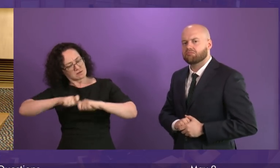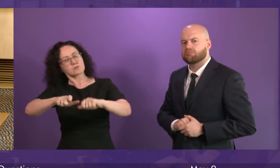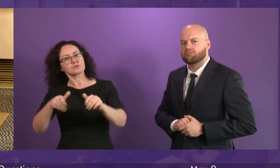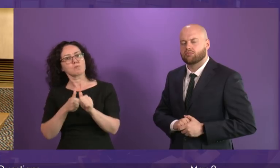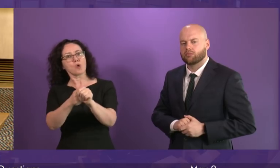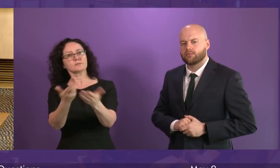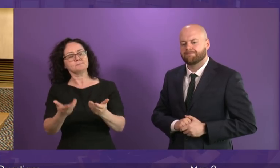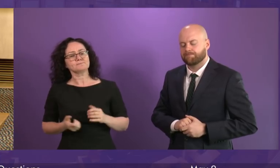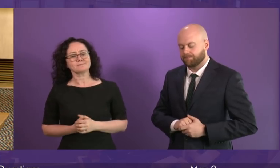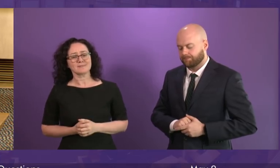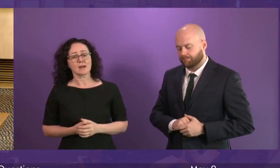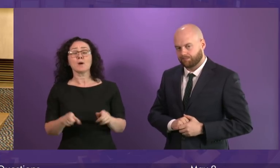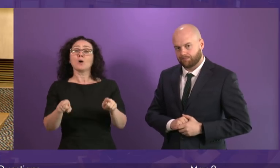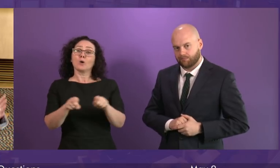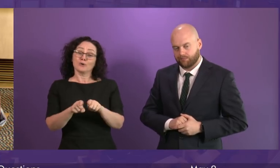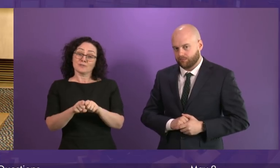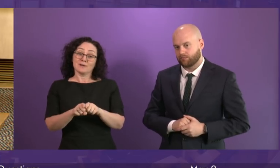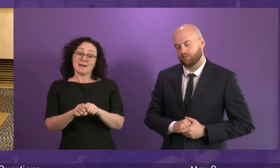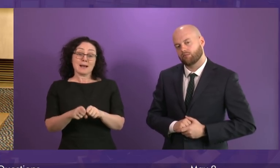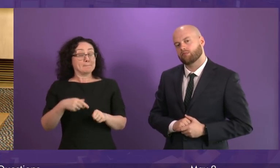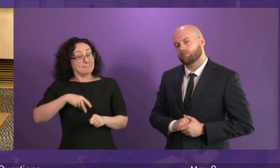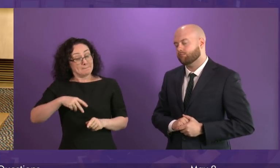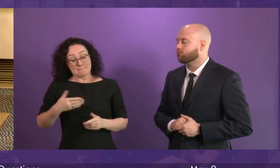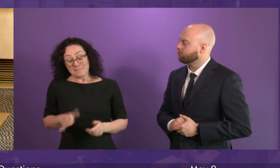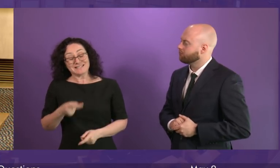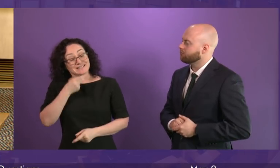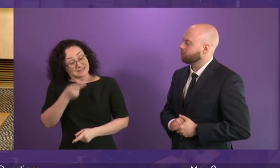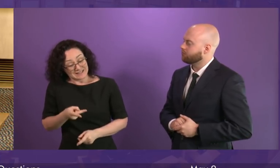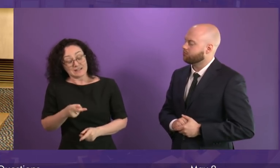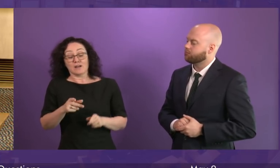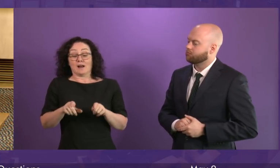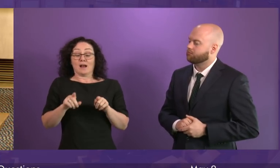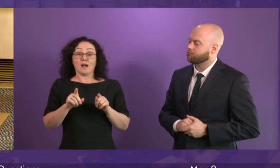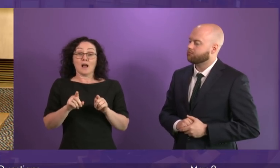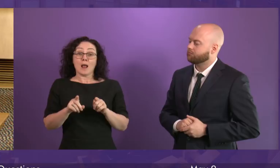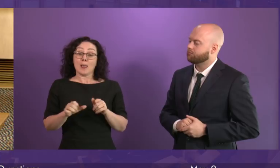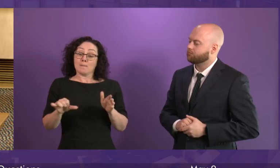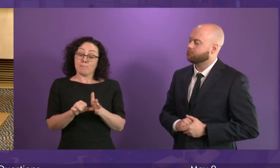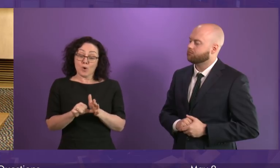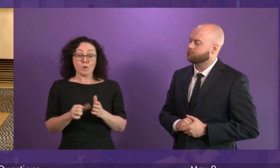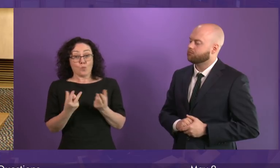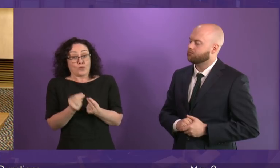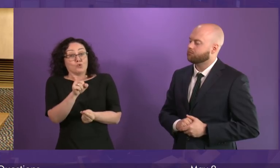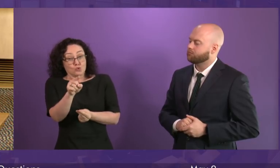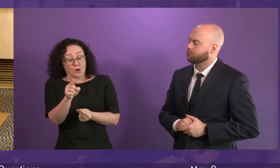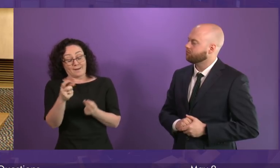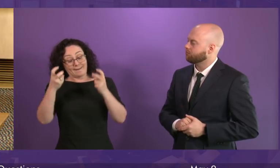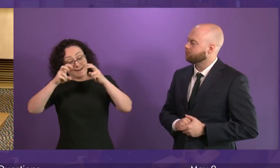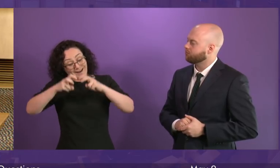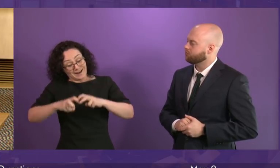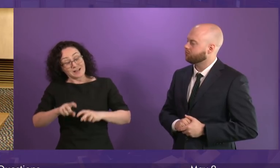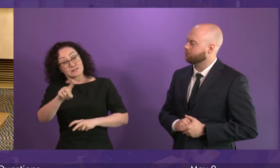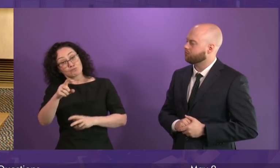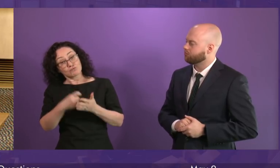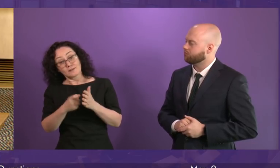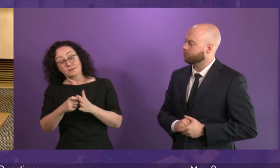And as I said earlier to Ruth Davidson and said to her deputy a couple of weeks ago, the problem with her analysis, of course, is that it